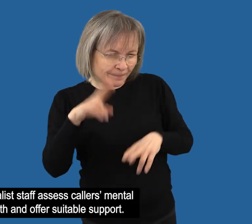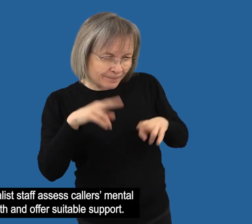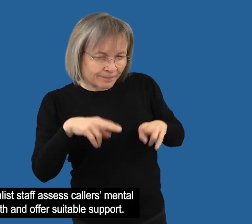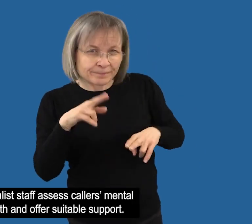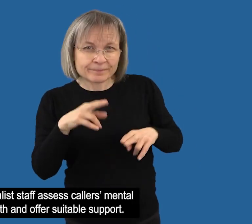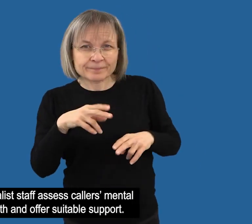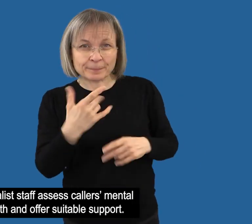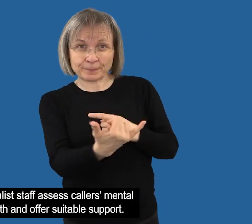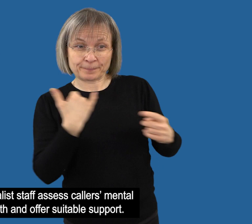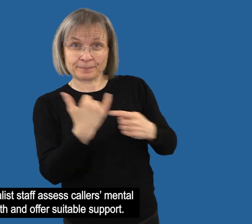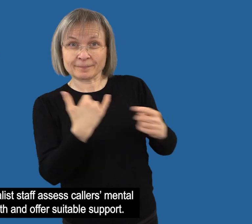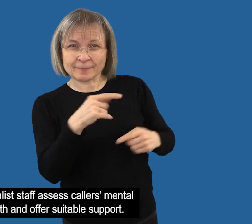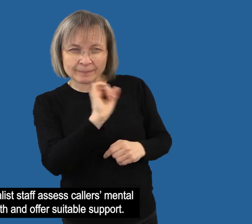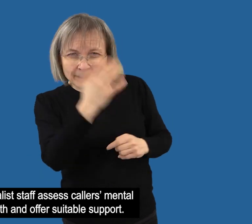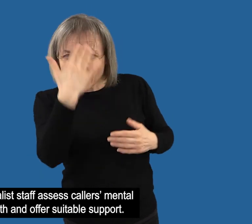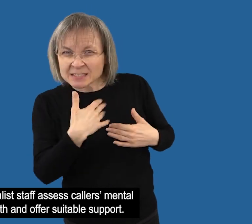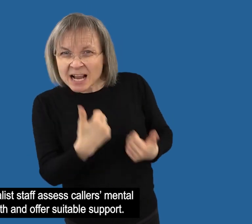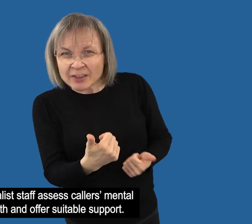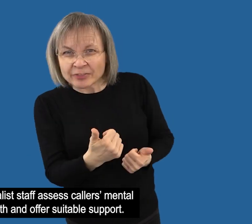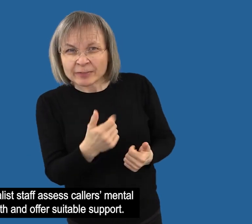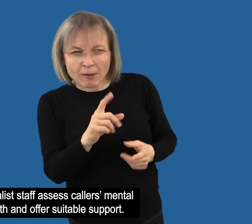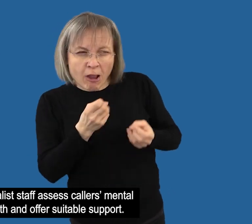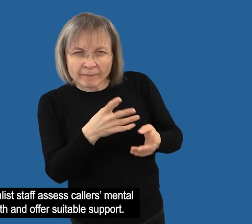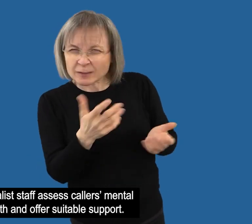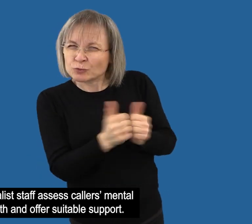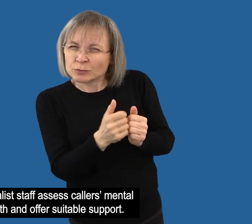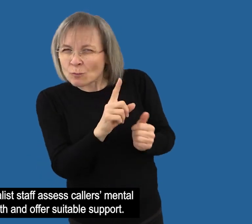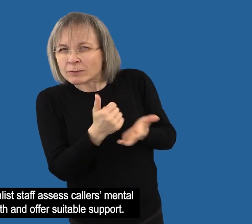Specialist staff assess callers mental health and offer suitable support